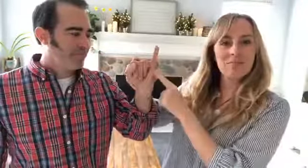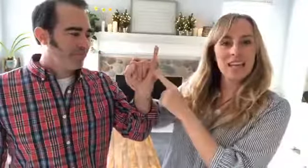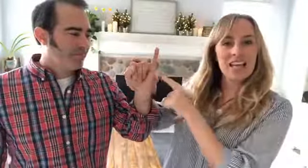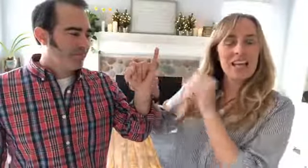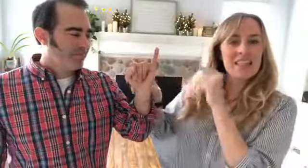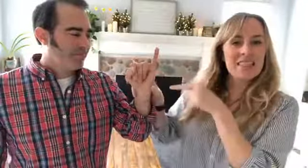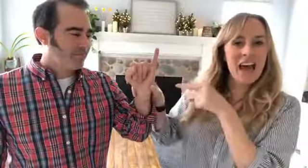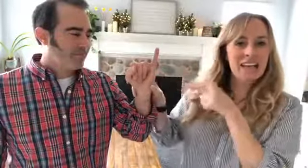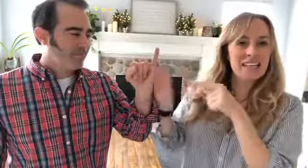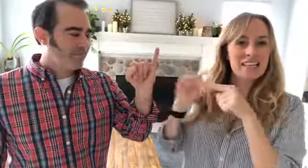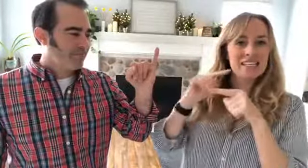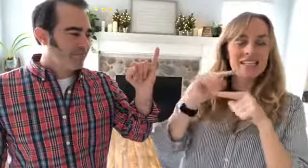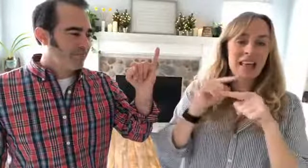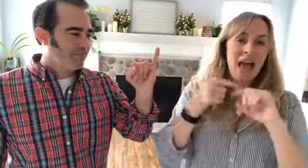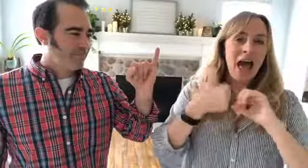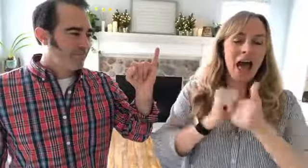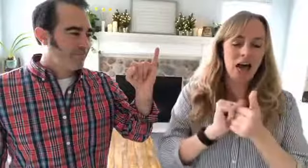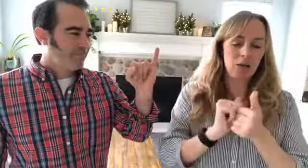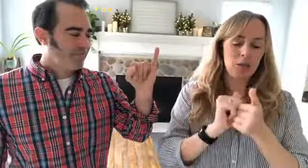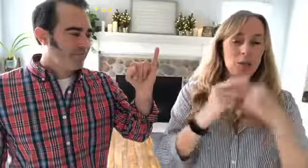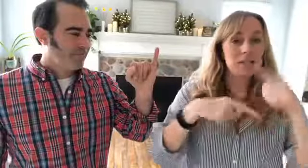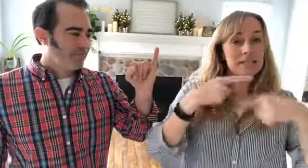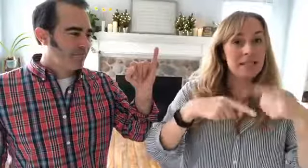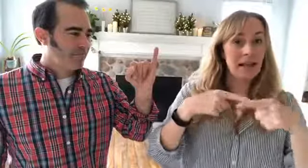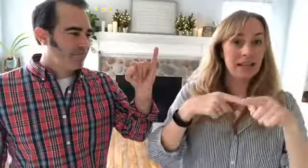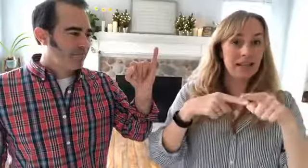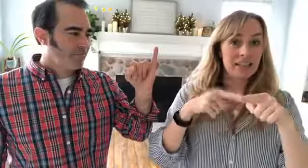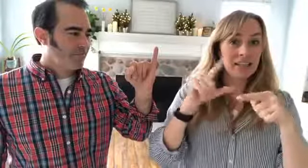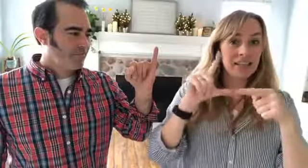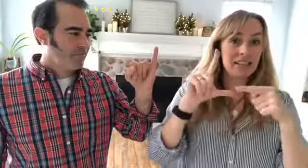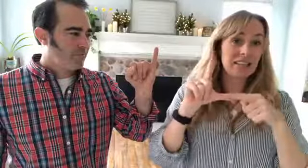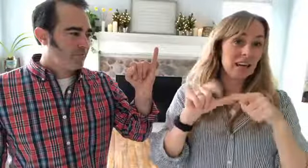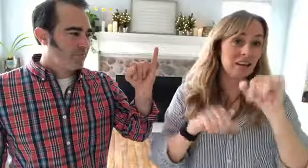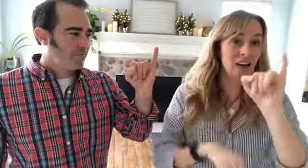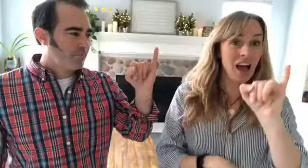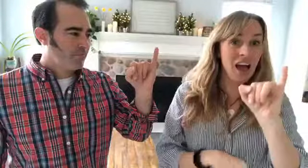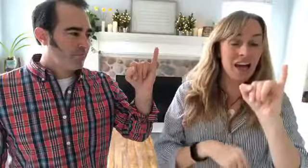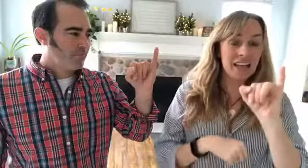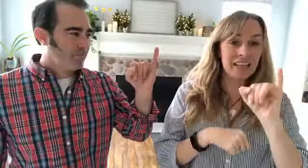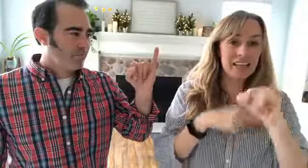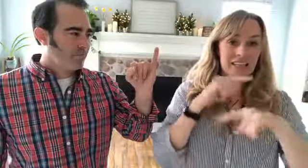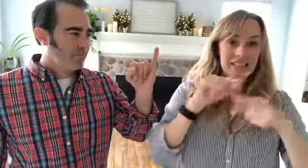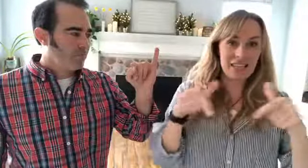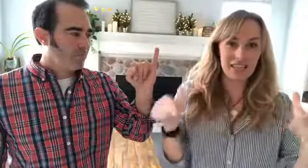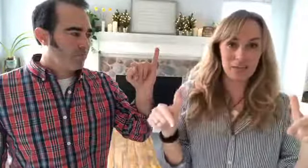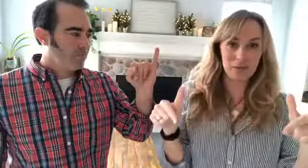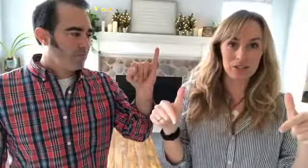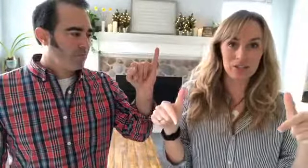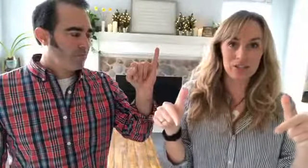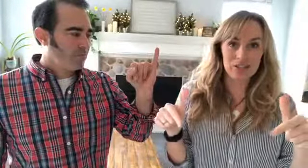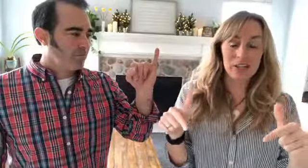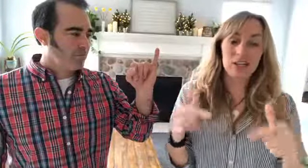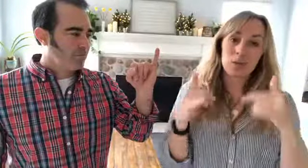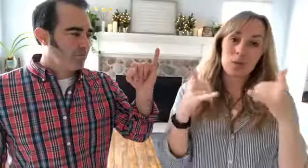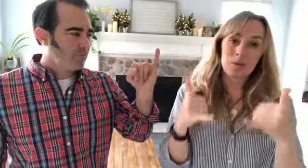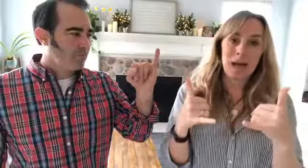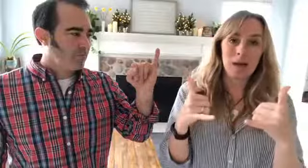that is how you would sign the letter I in sign language so now